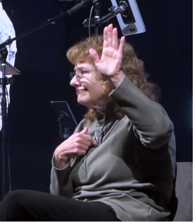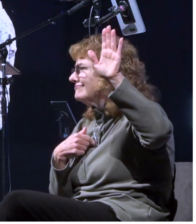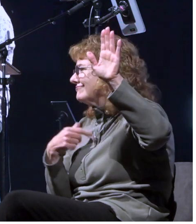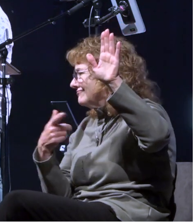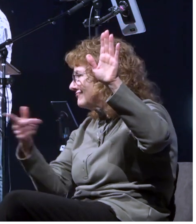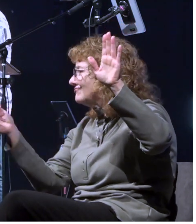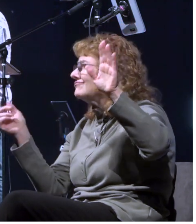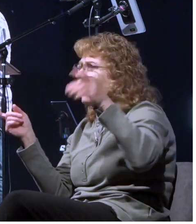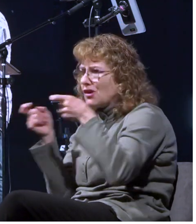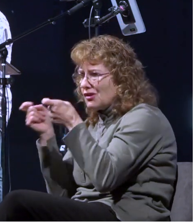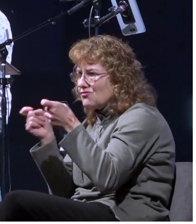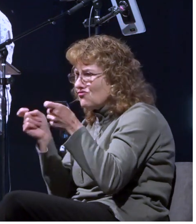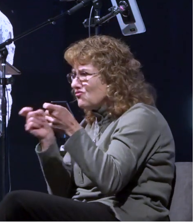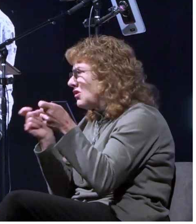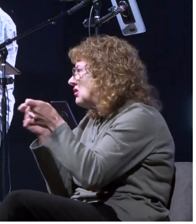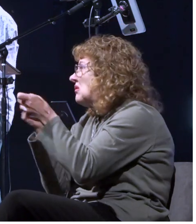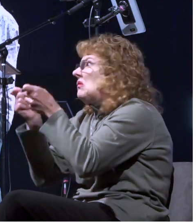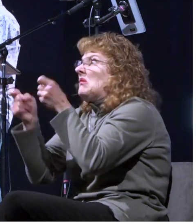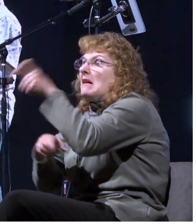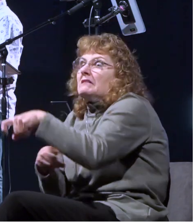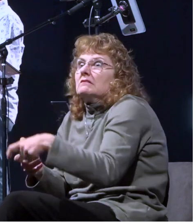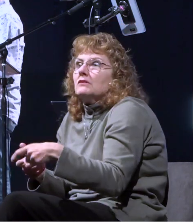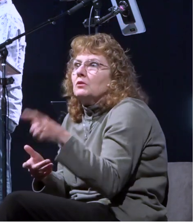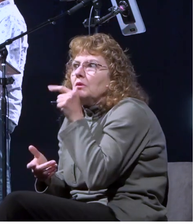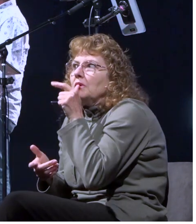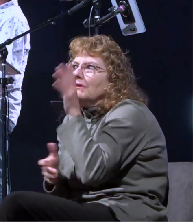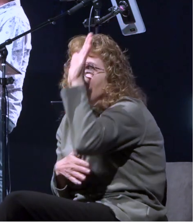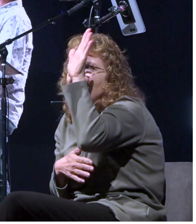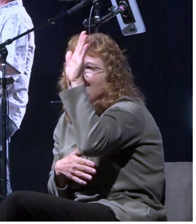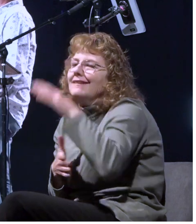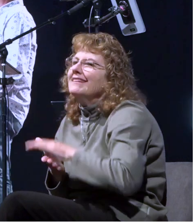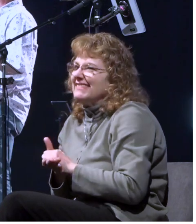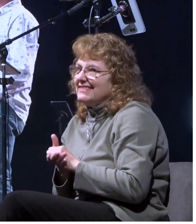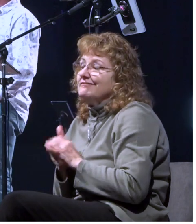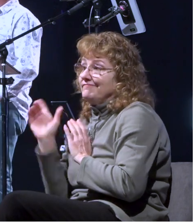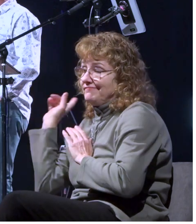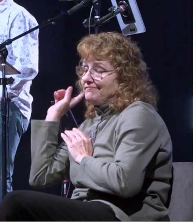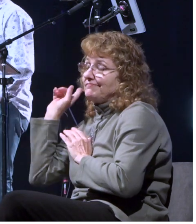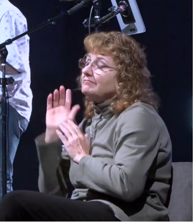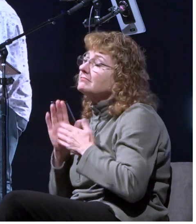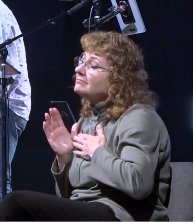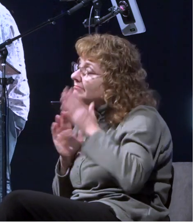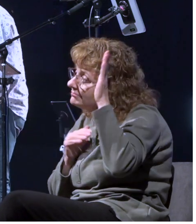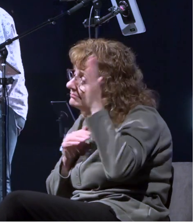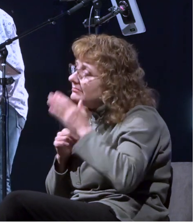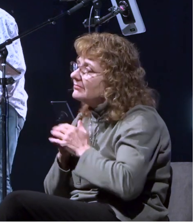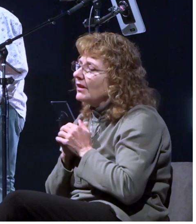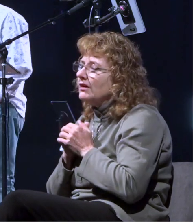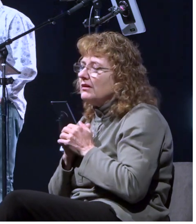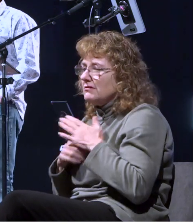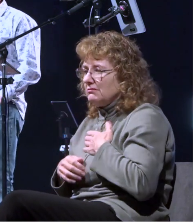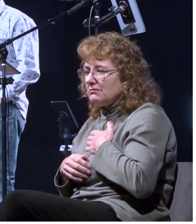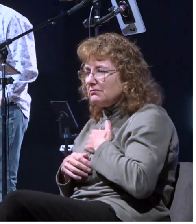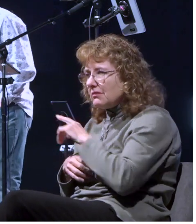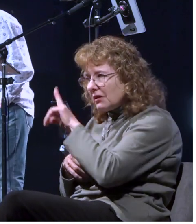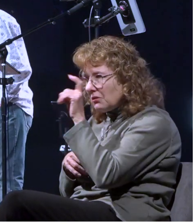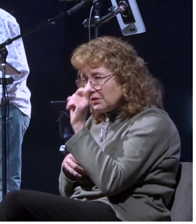control freaks guys he's your hands yeah hello um so the question then becomes